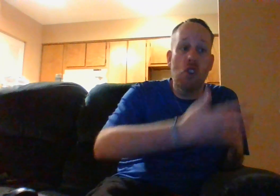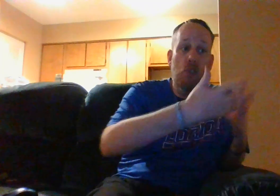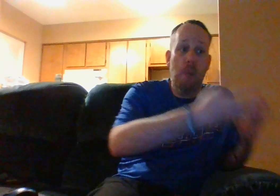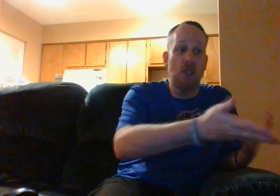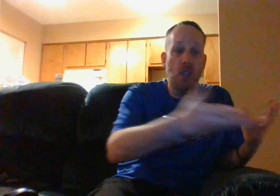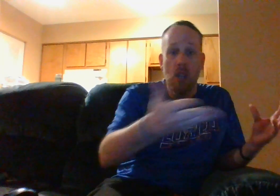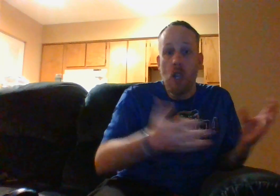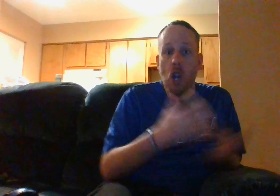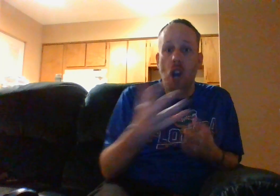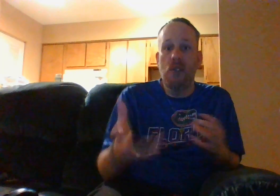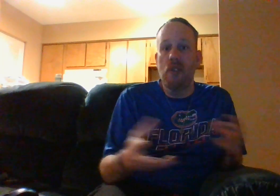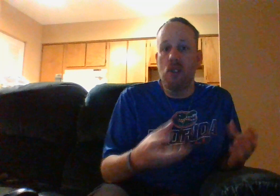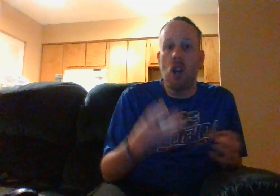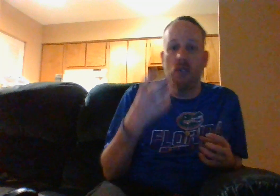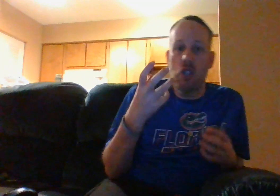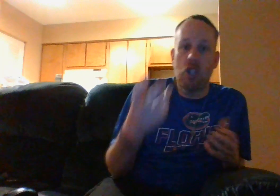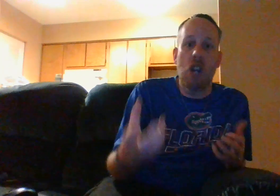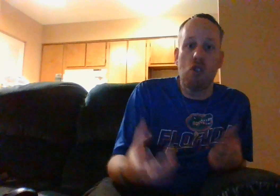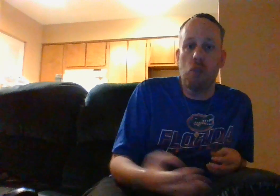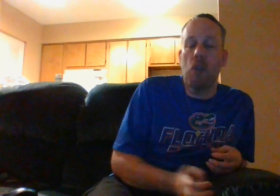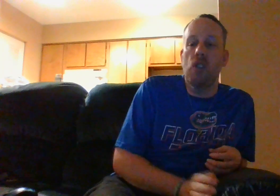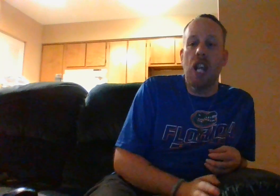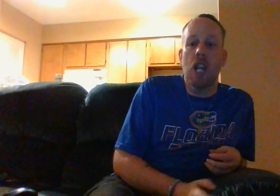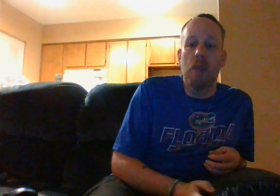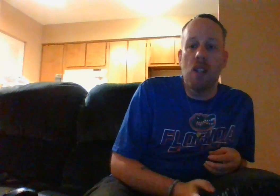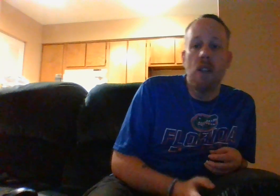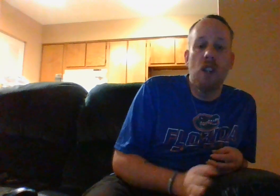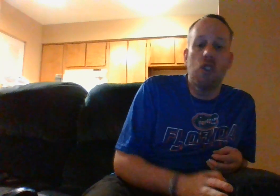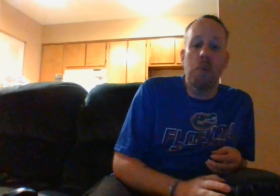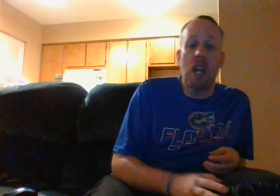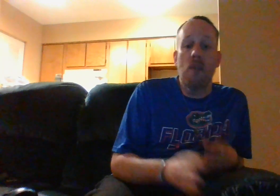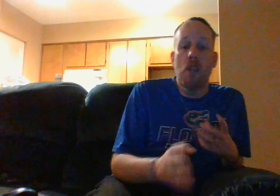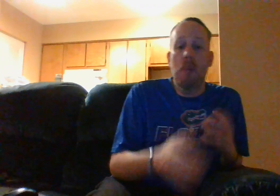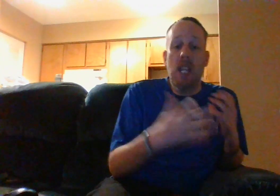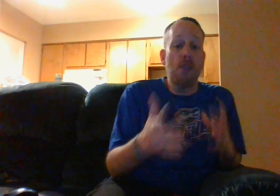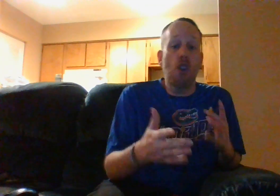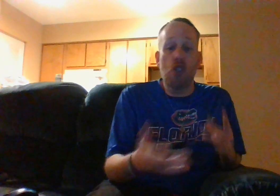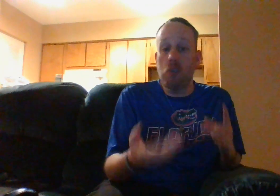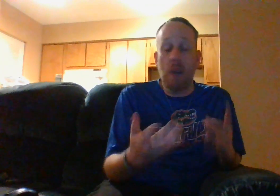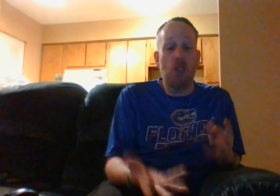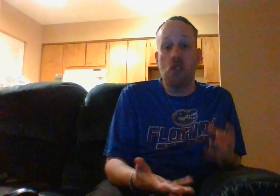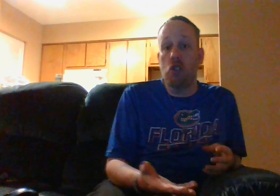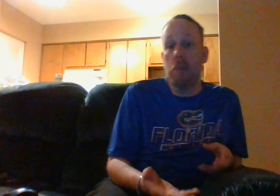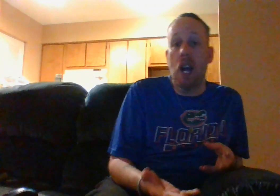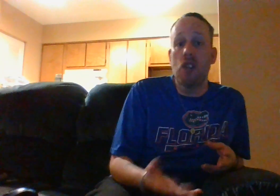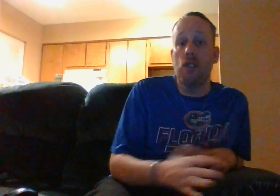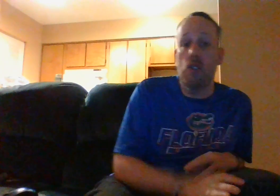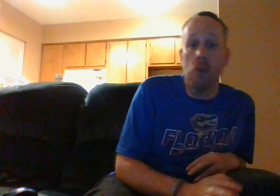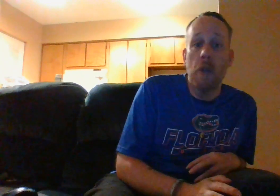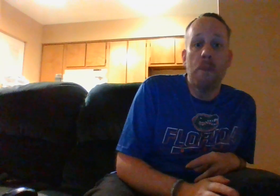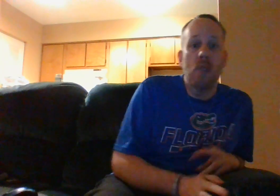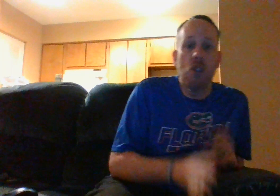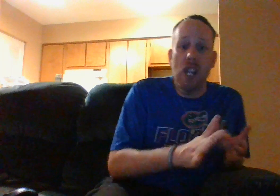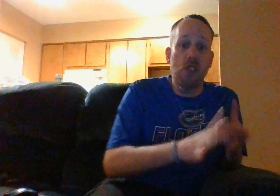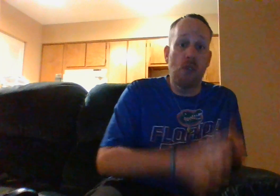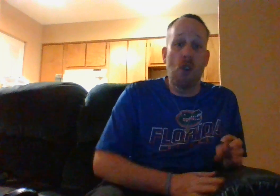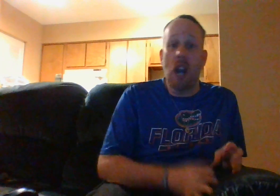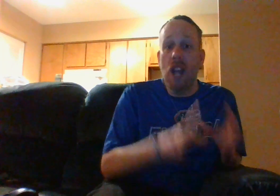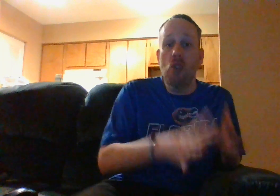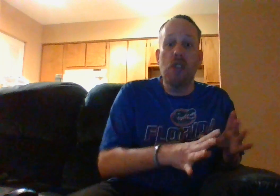just basically uh different of each character's basic anime and stuff that but even though just basically just to be honest with you like i said before i don't